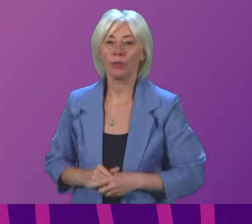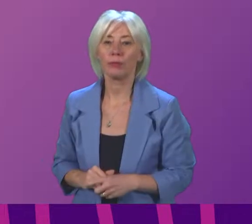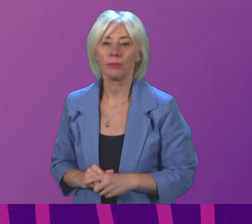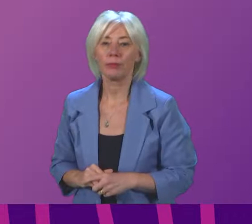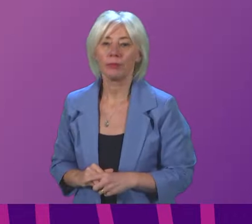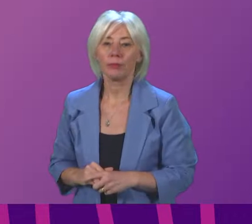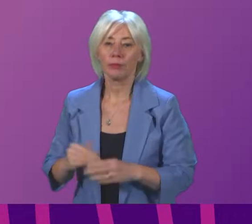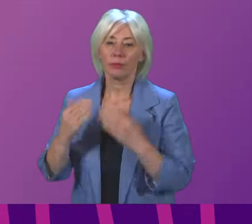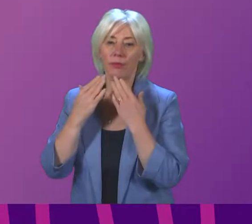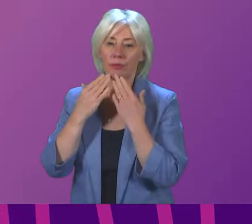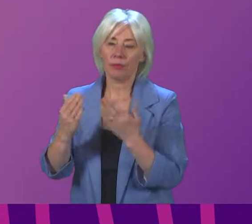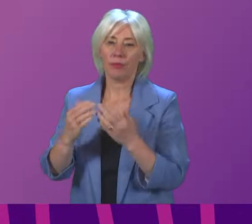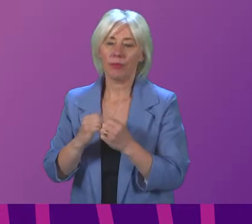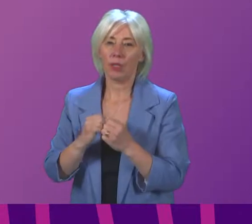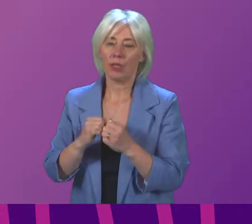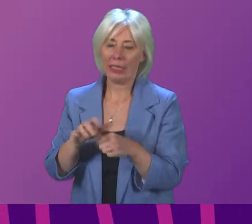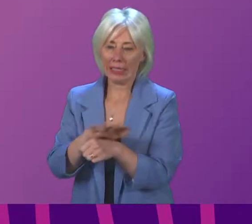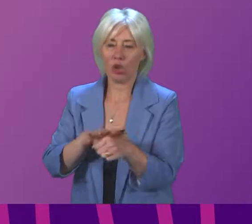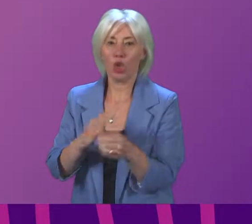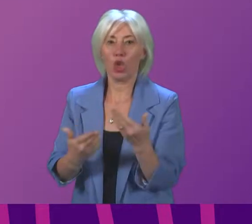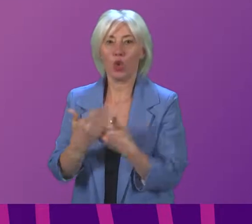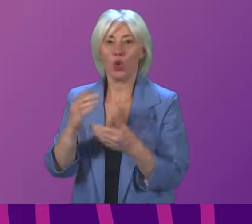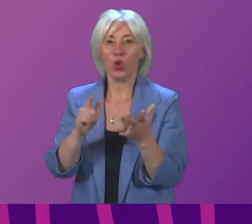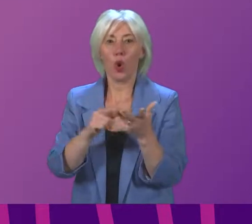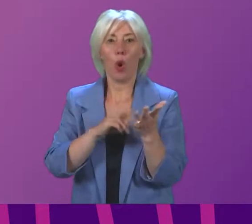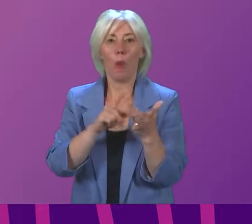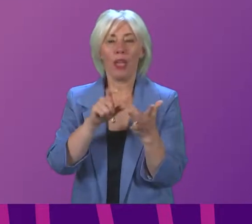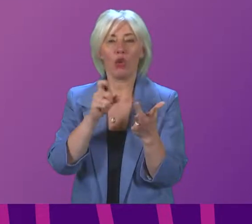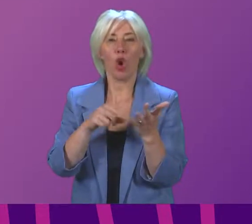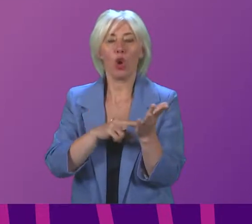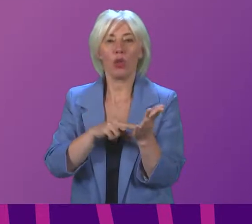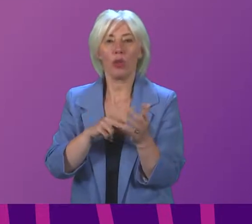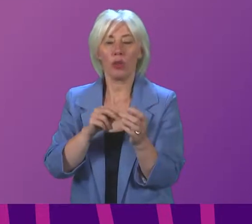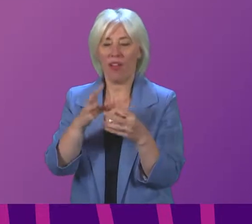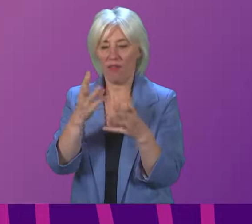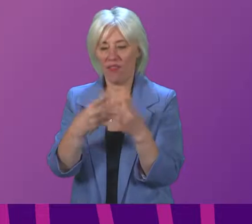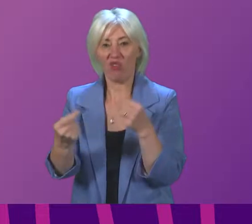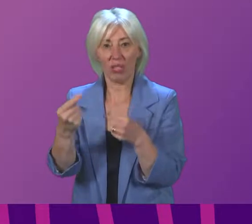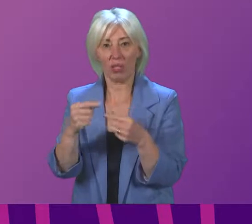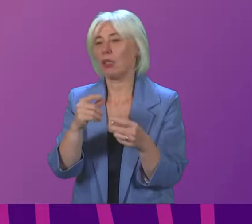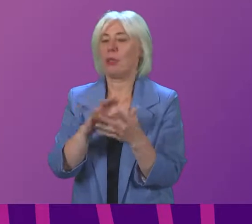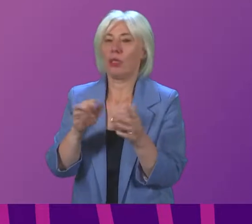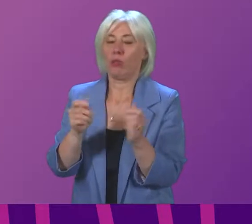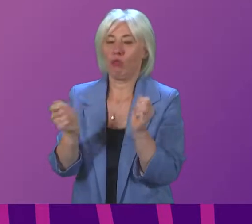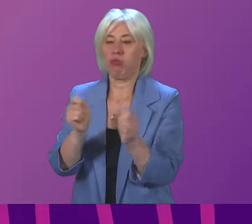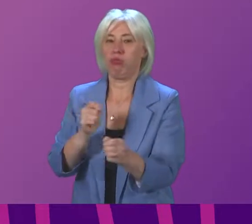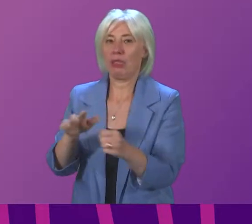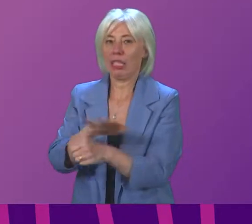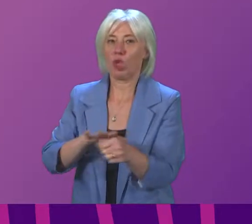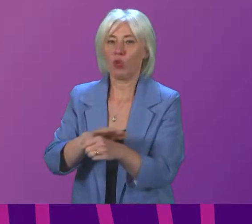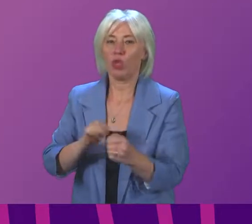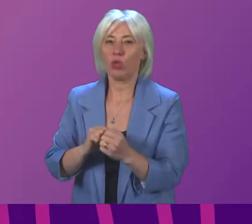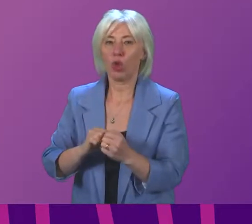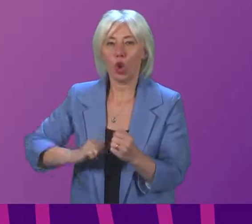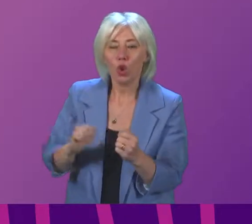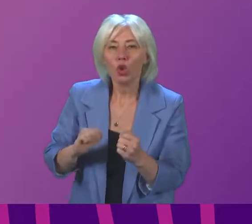The situation with the new Omicron variant has changed the circumstances in which we are all dealing with. The Scottish